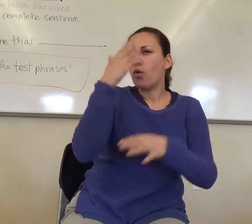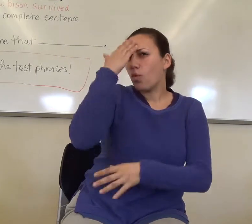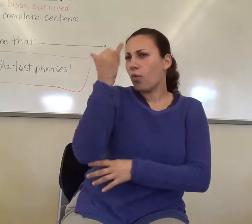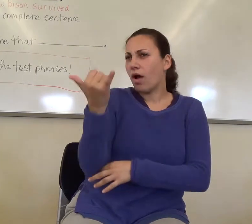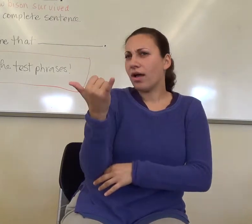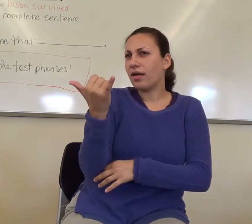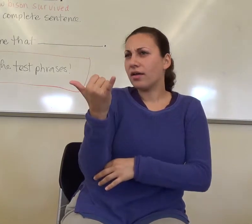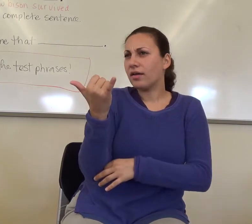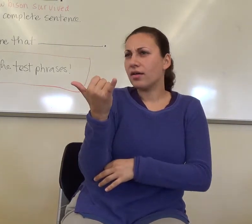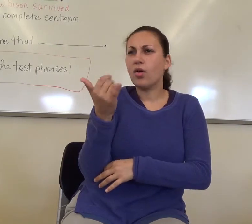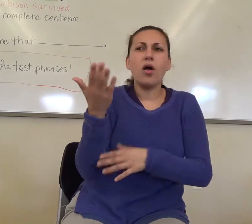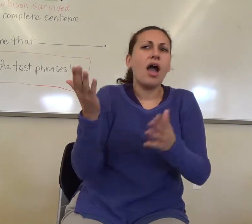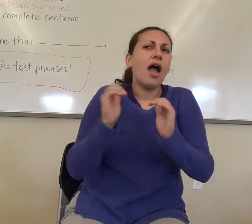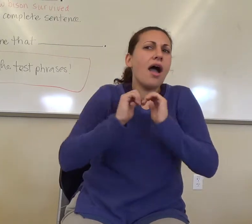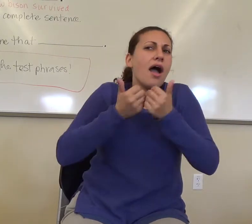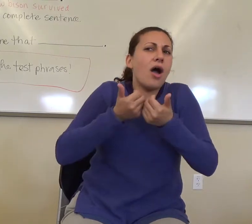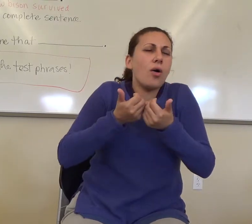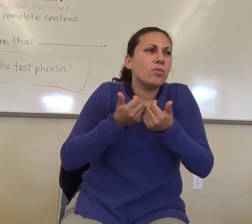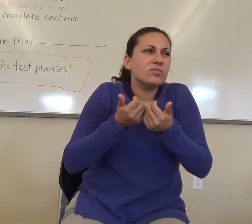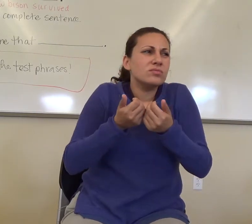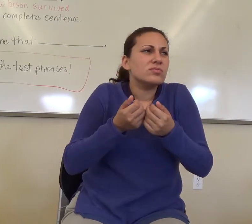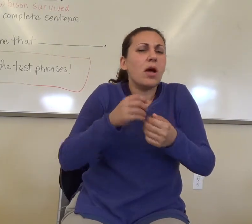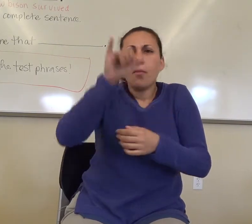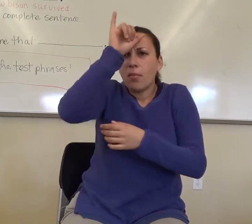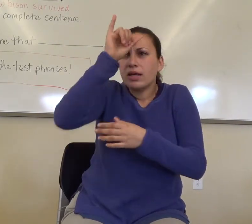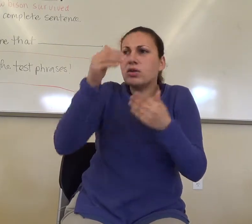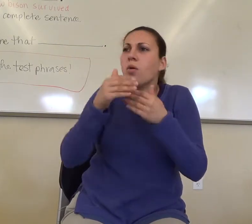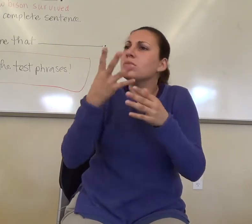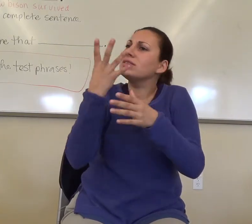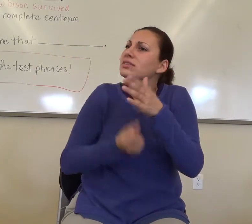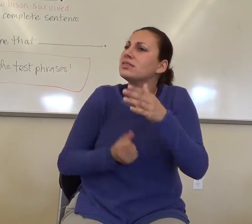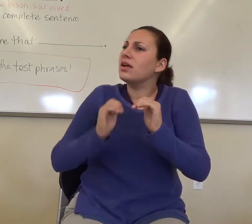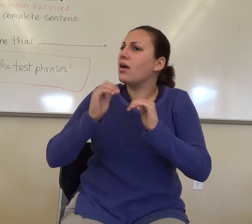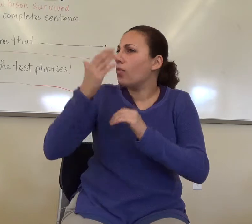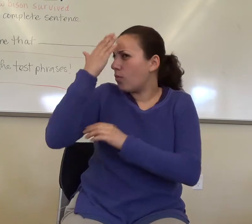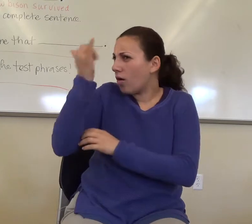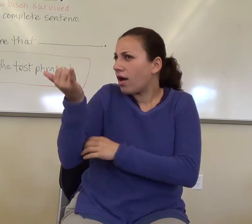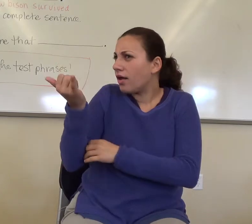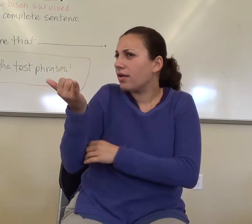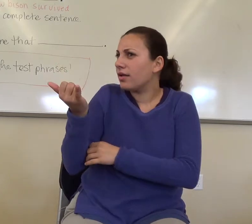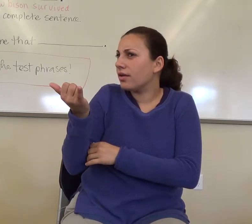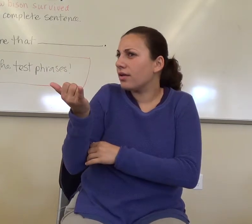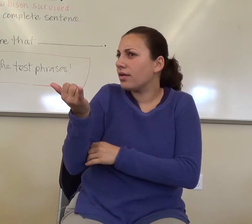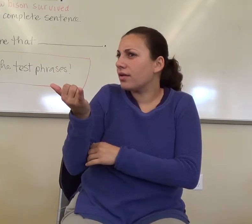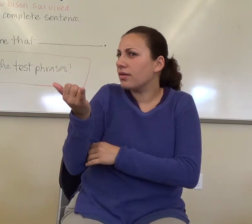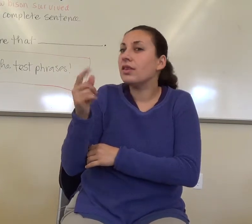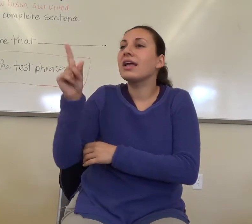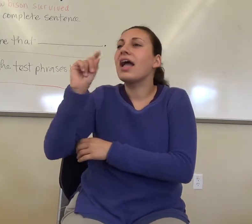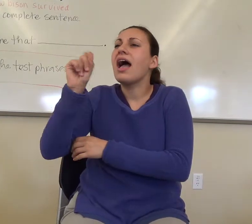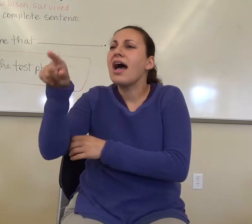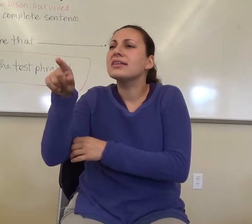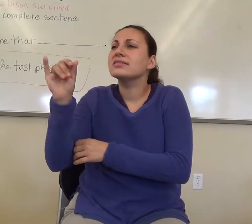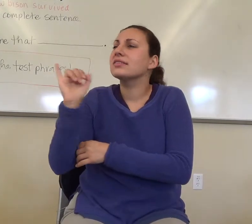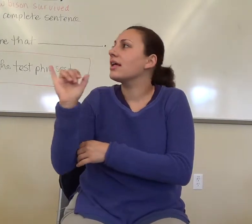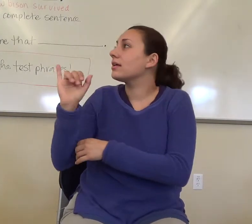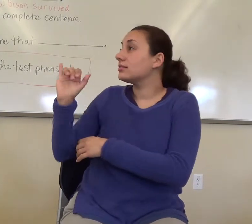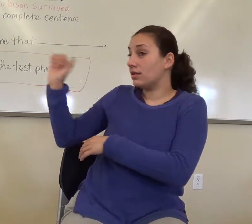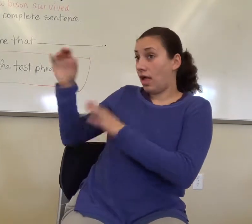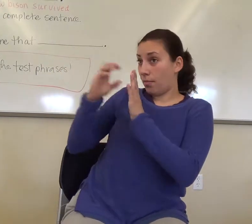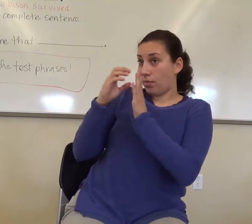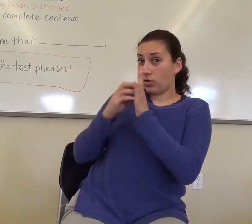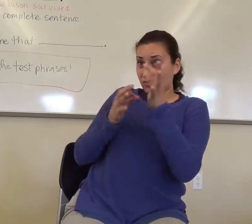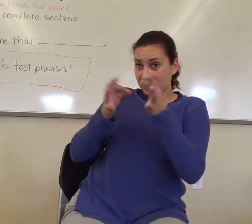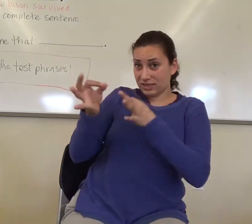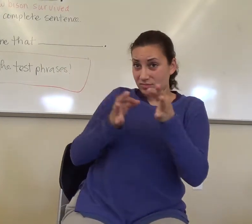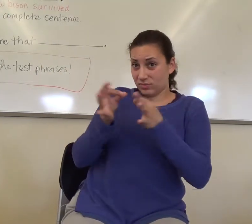What made them almost extinct? Right? Does this paragraph tell us what